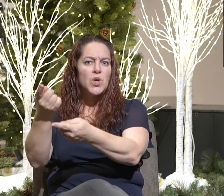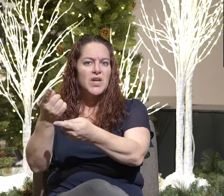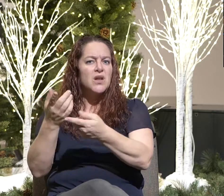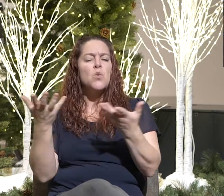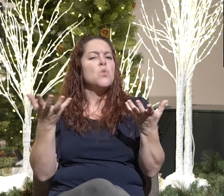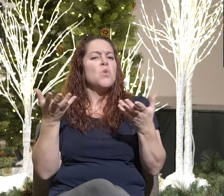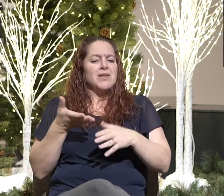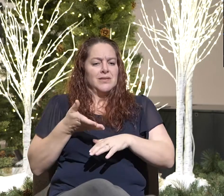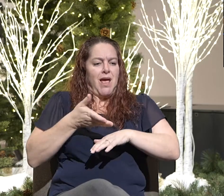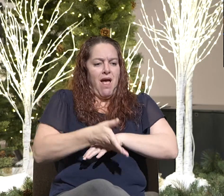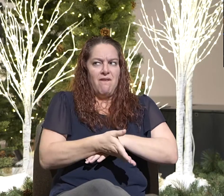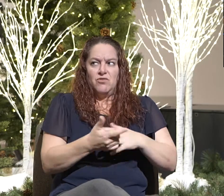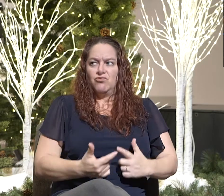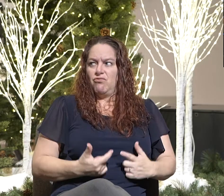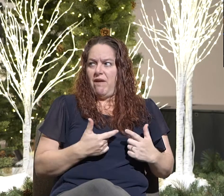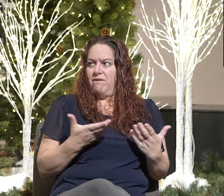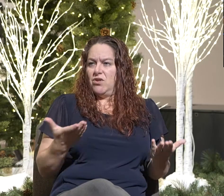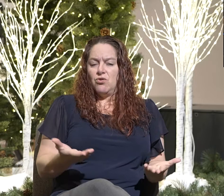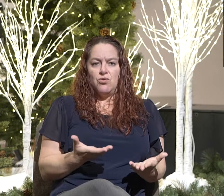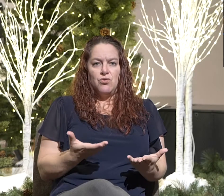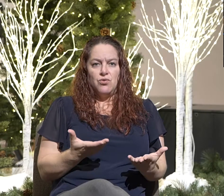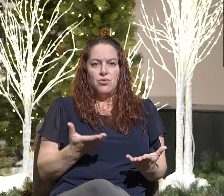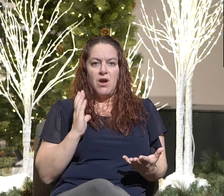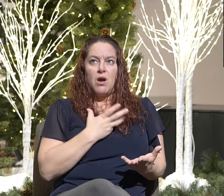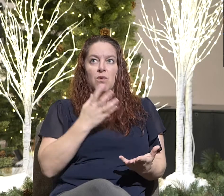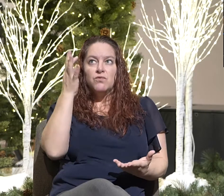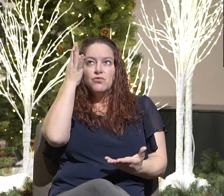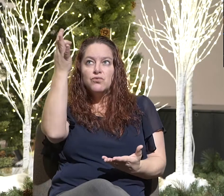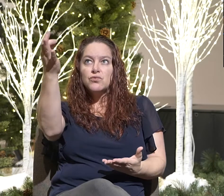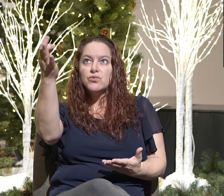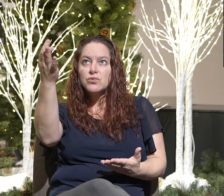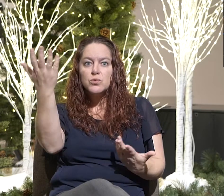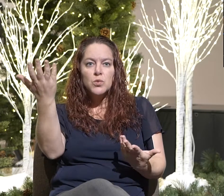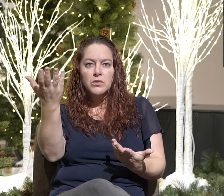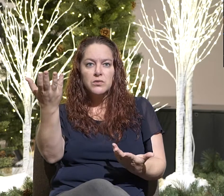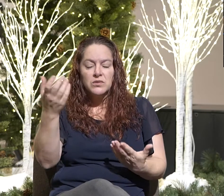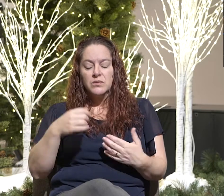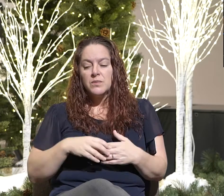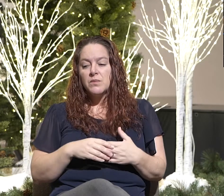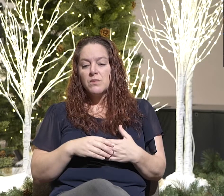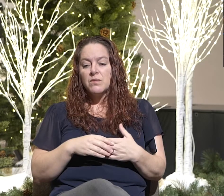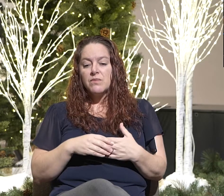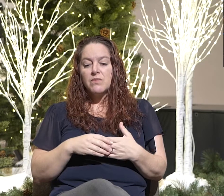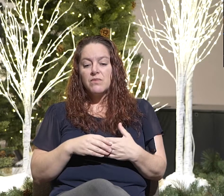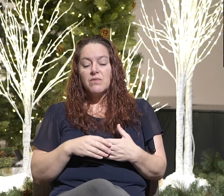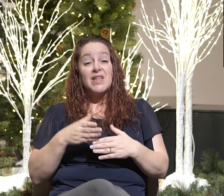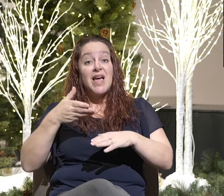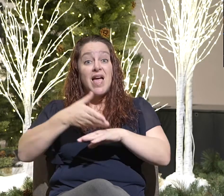comes after this? What is our future and the afterlife?